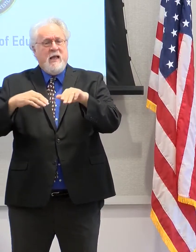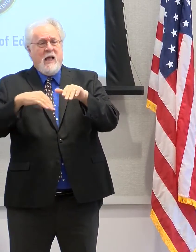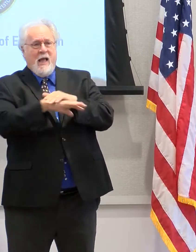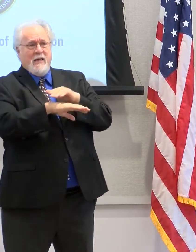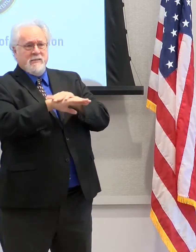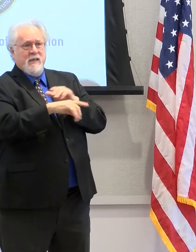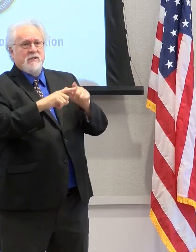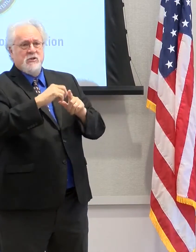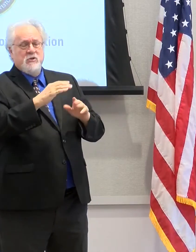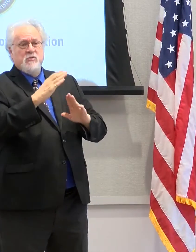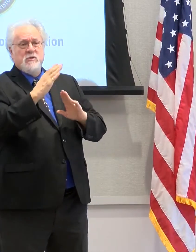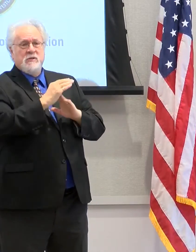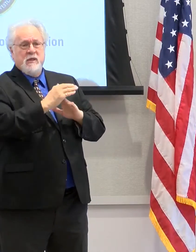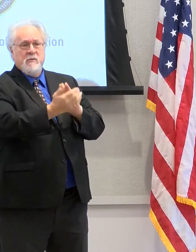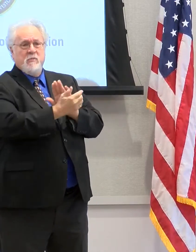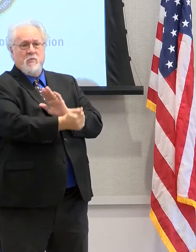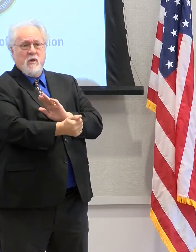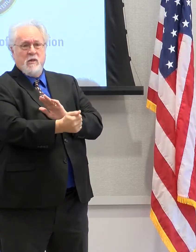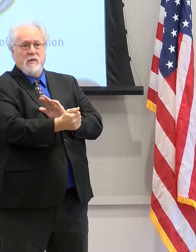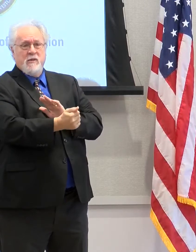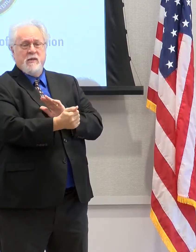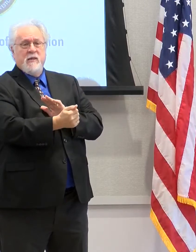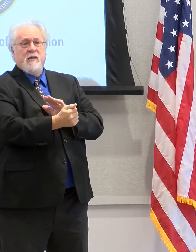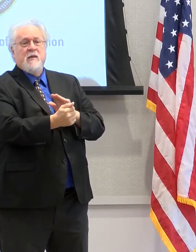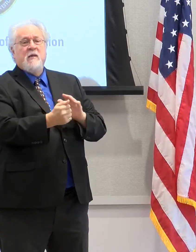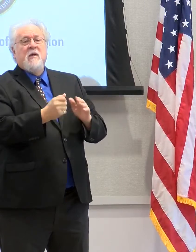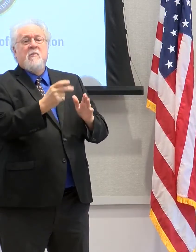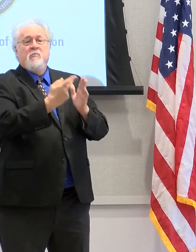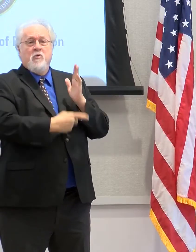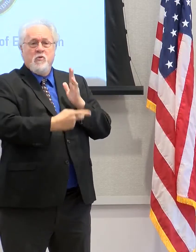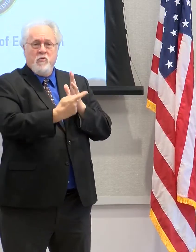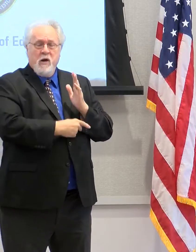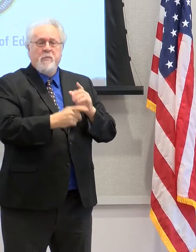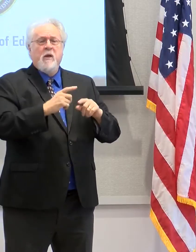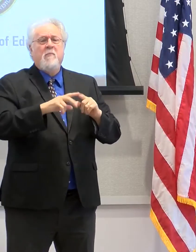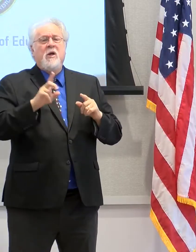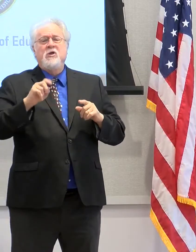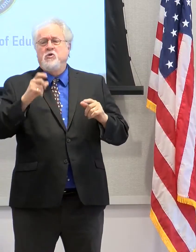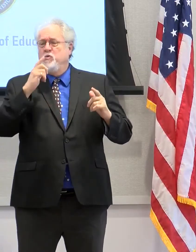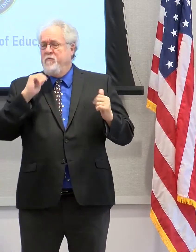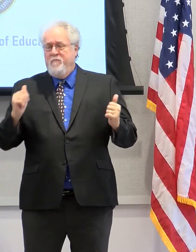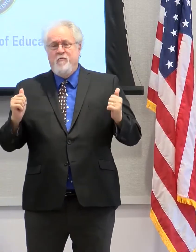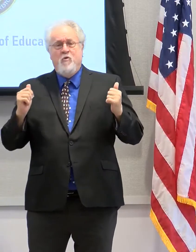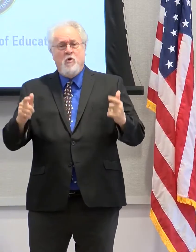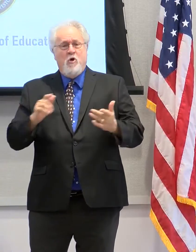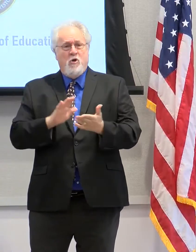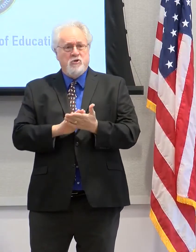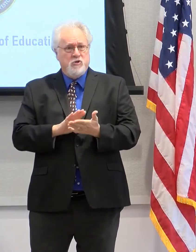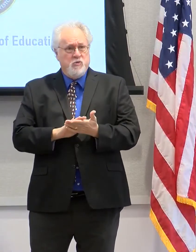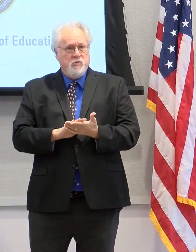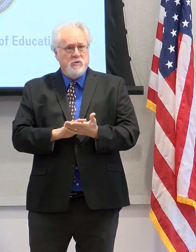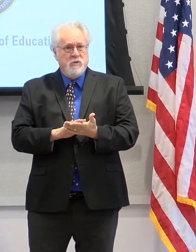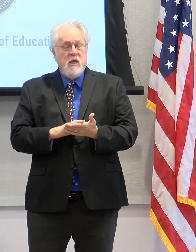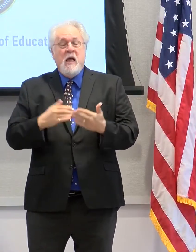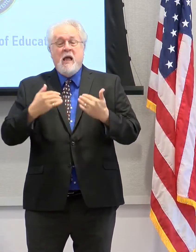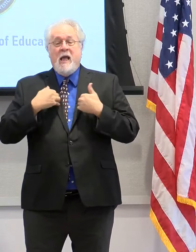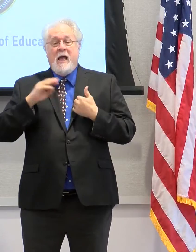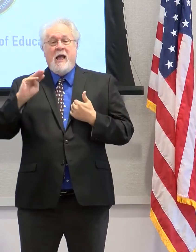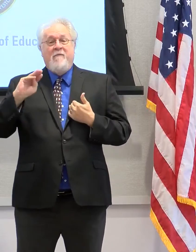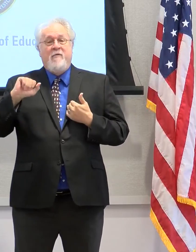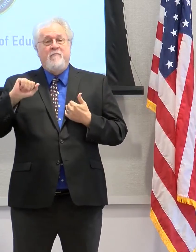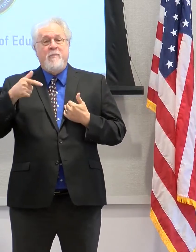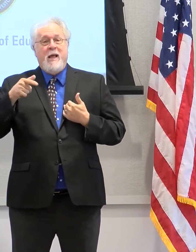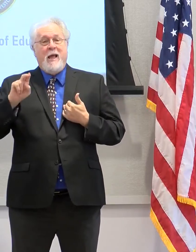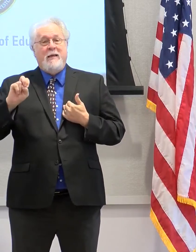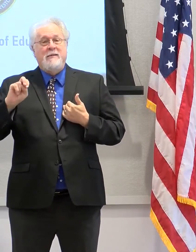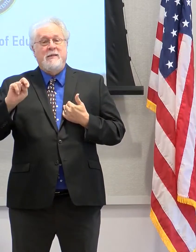to high-quality seats and high-quality programming, but to do it at all schools. So not only do we have magnet programs, but we